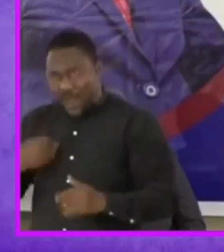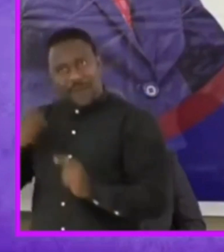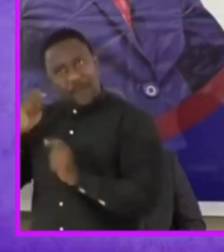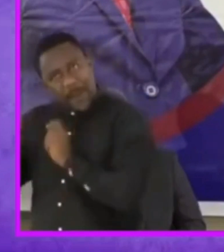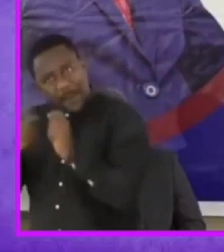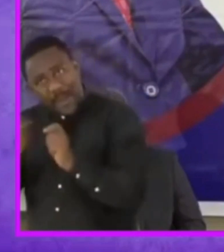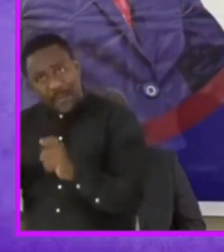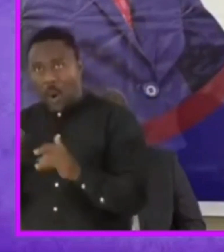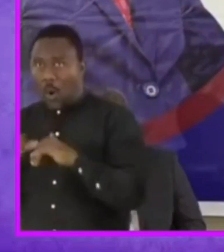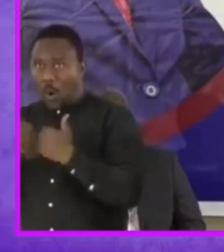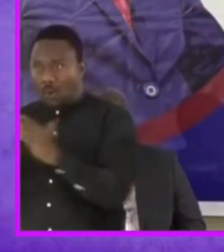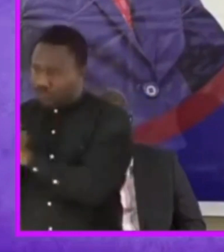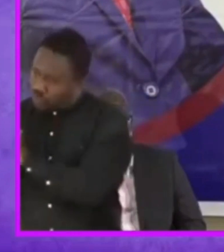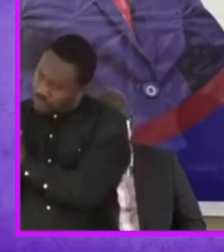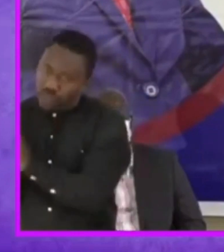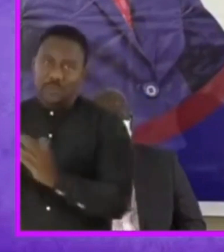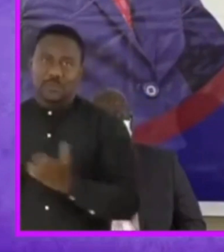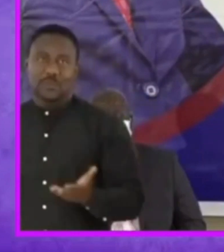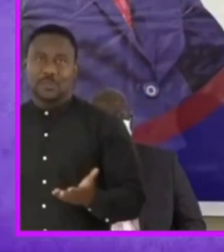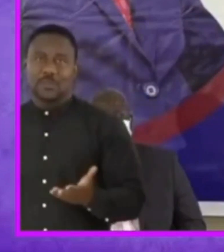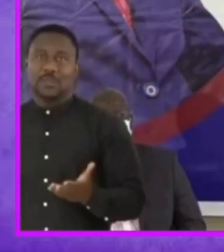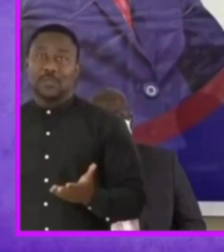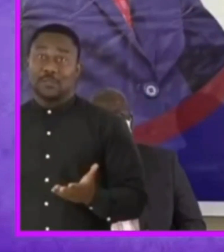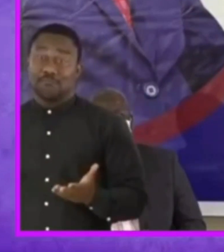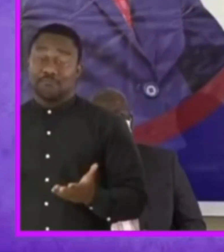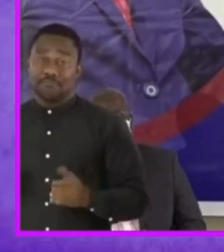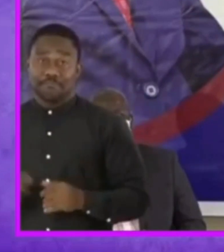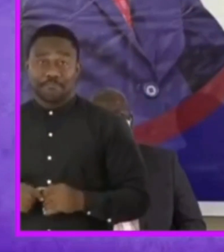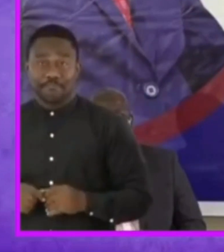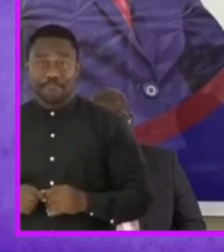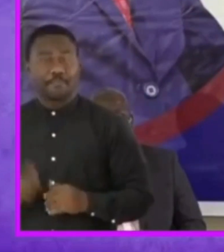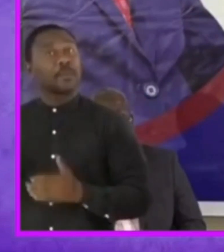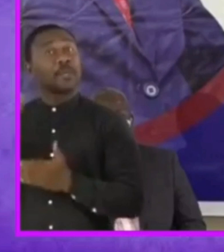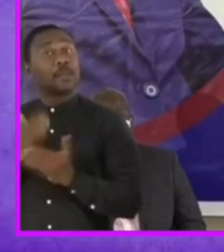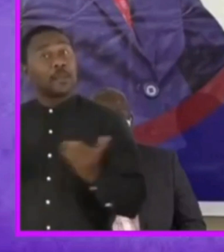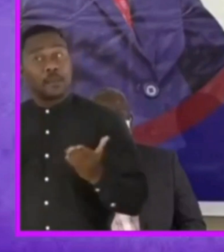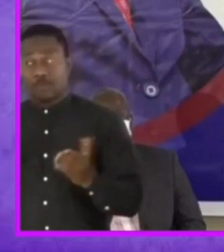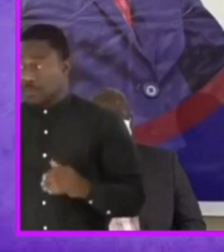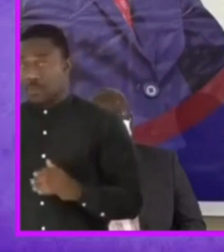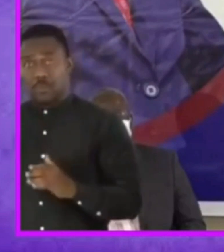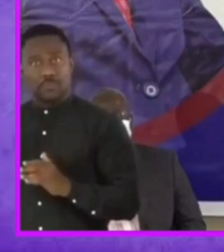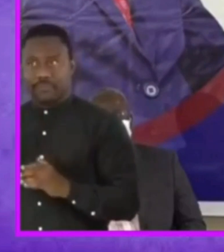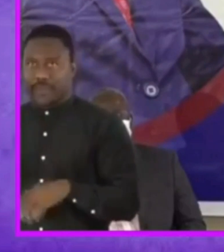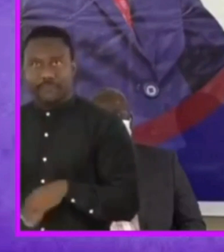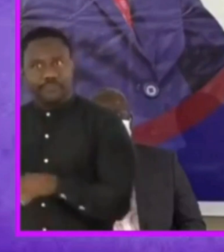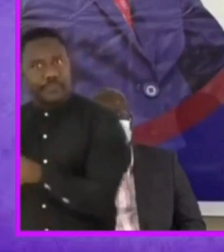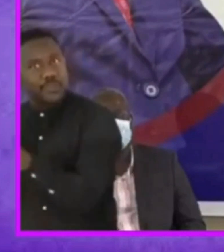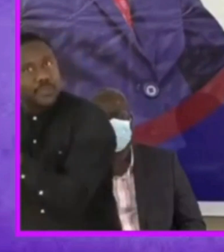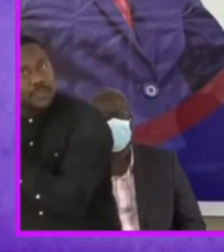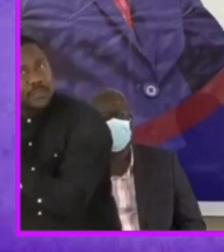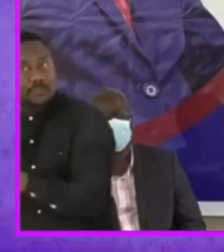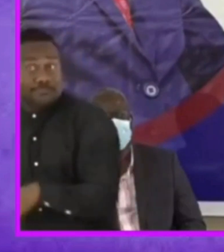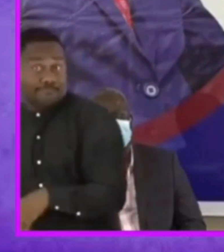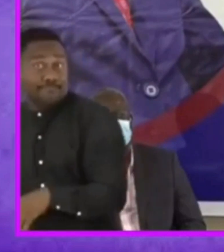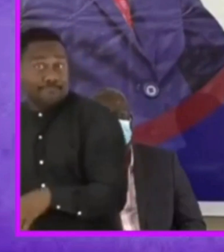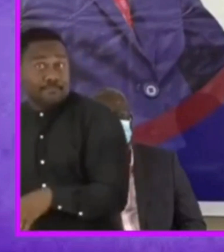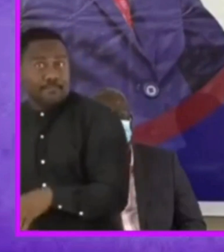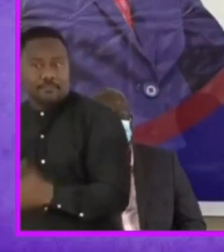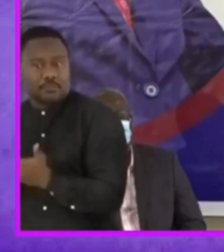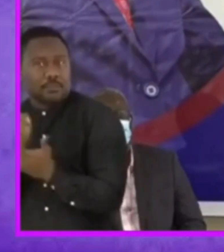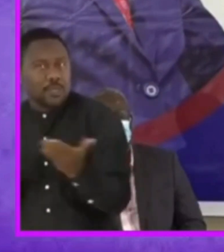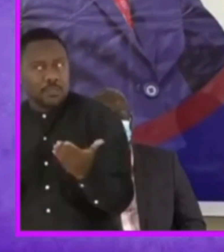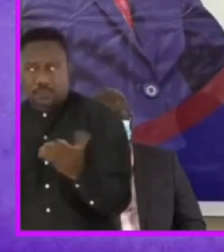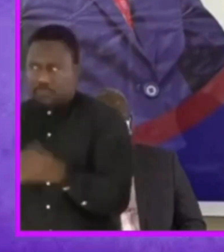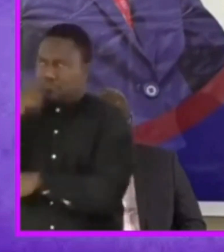or talented or gifted and talented some of them may be special new students and